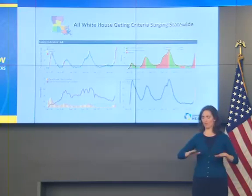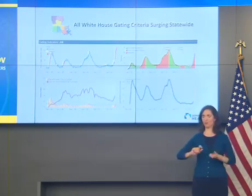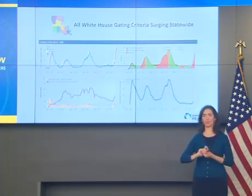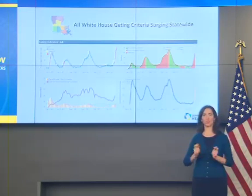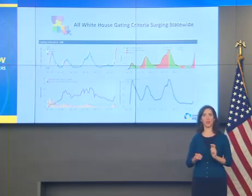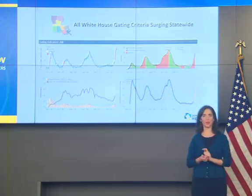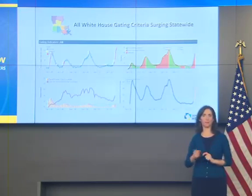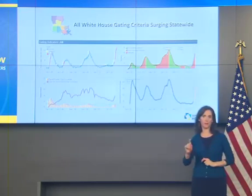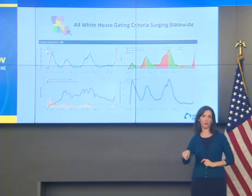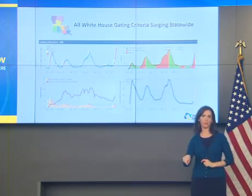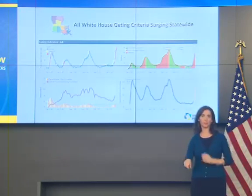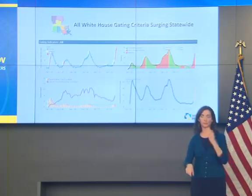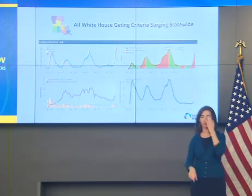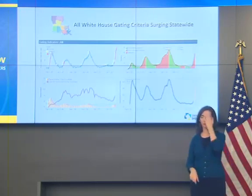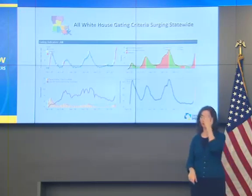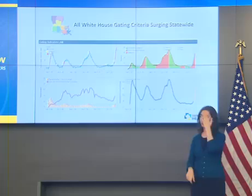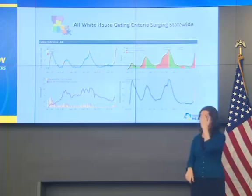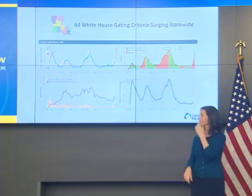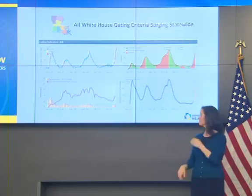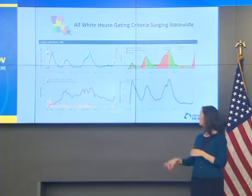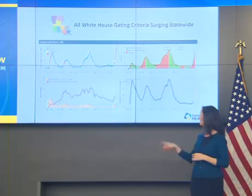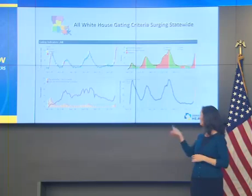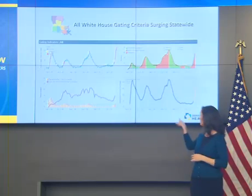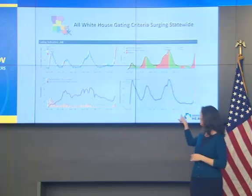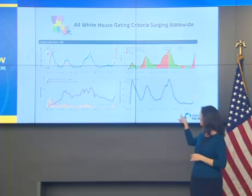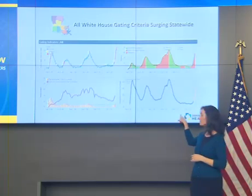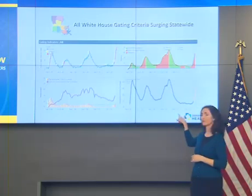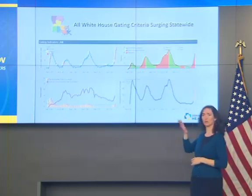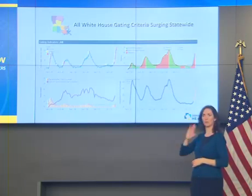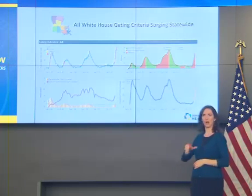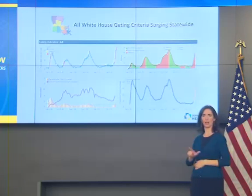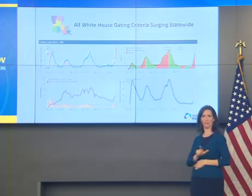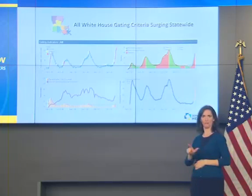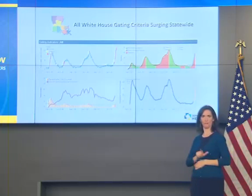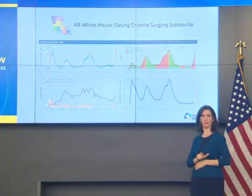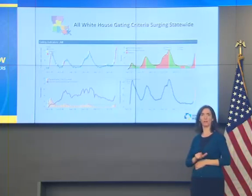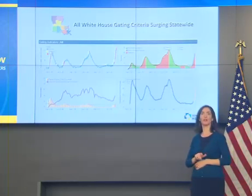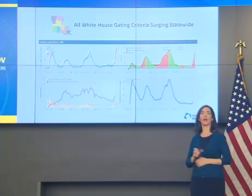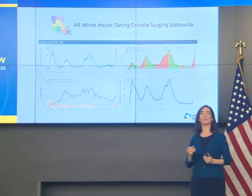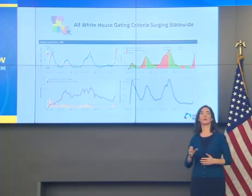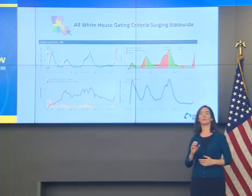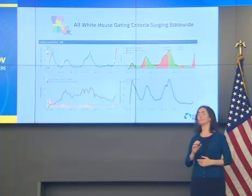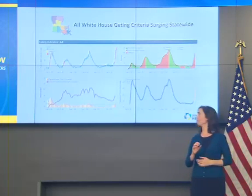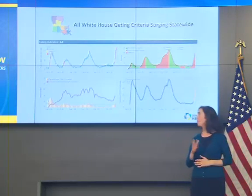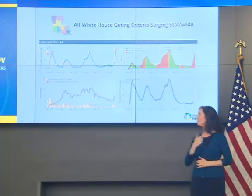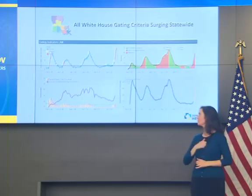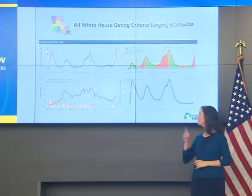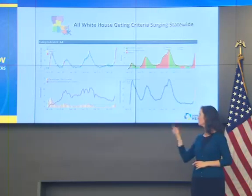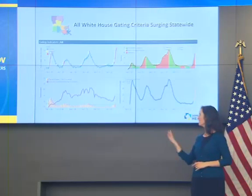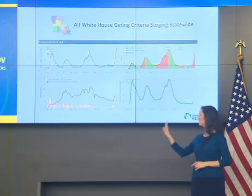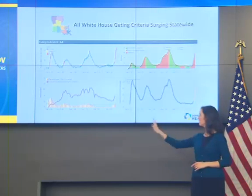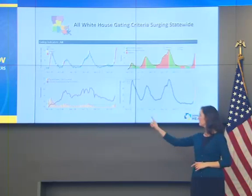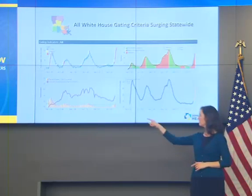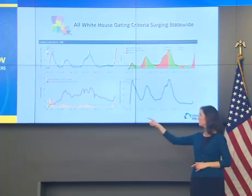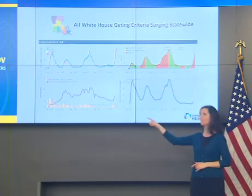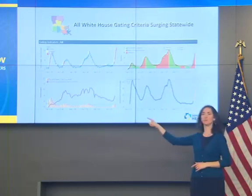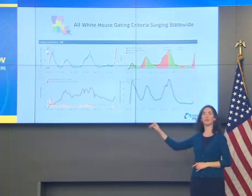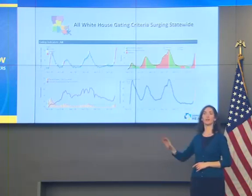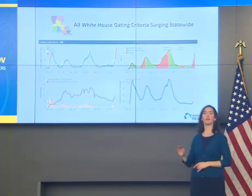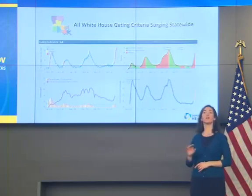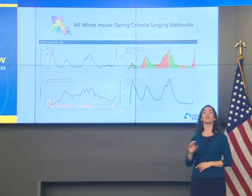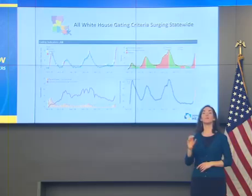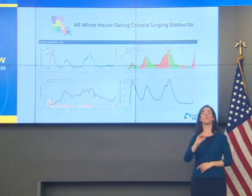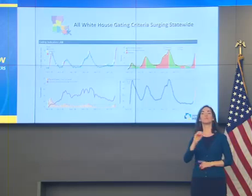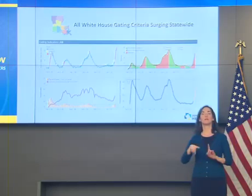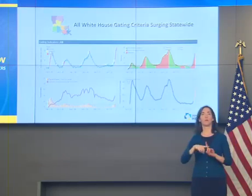On the bottom left, you'll see percent positivity, which is those orange bars on the bottom. We are now at 13.2